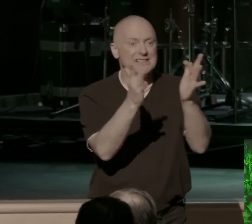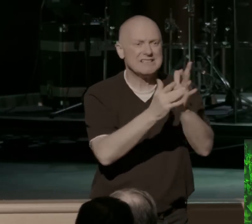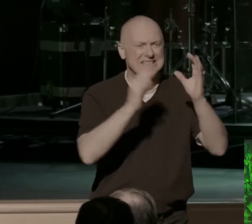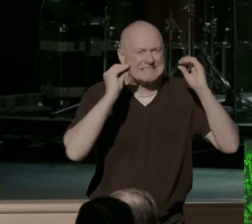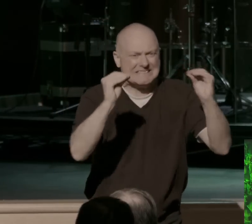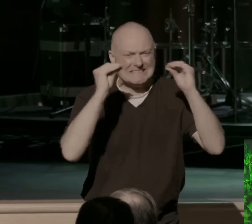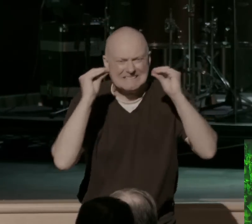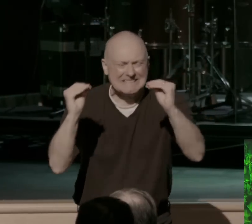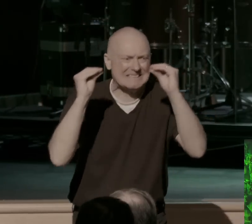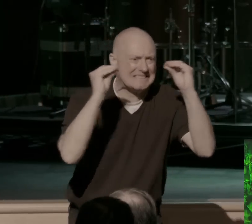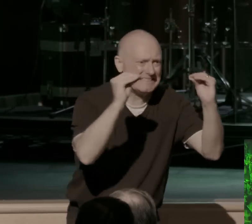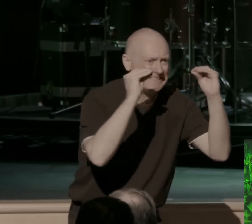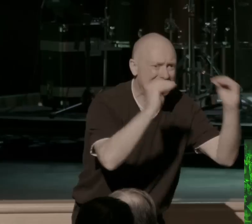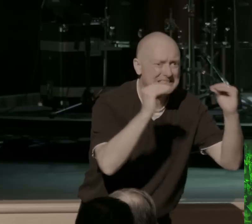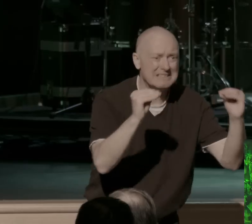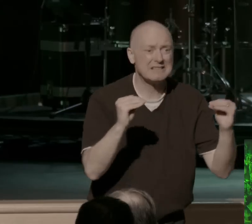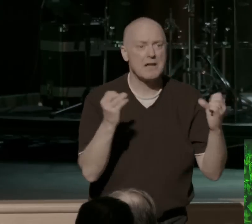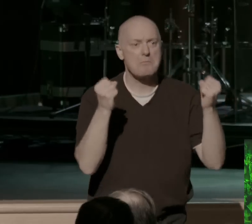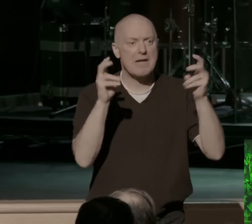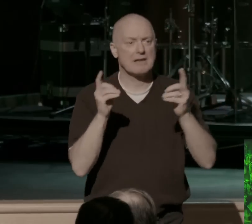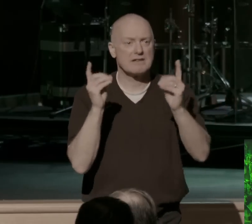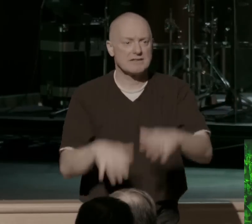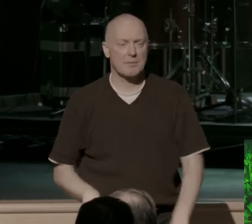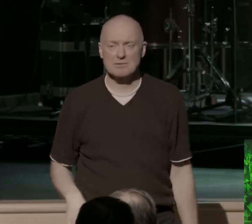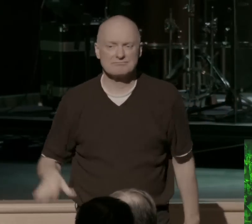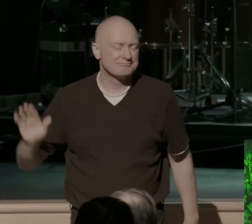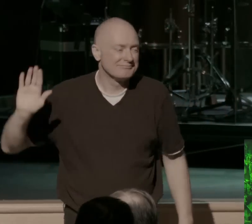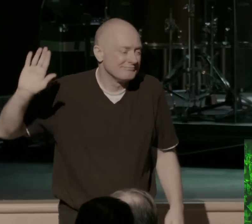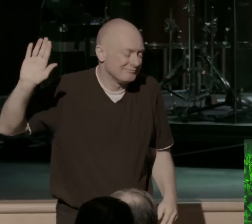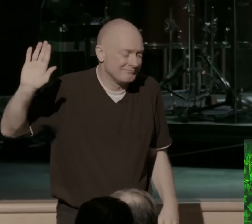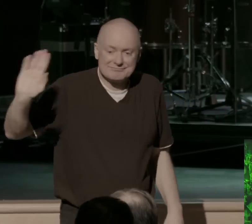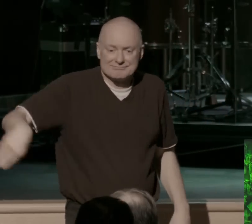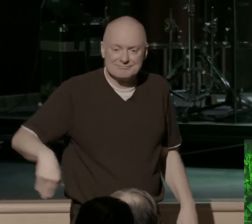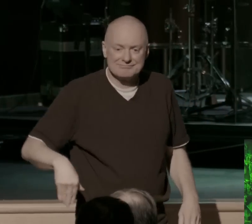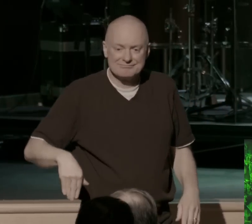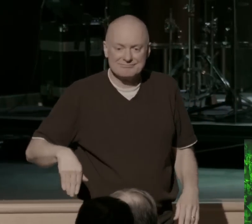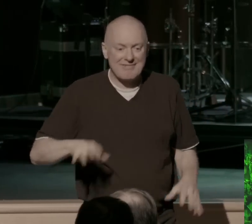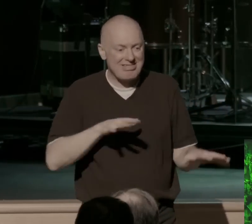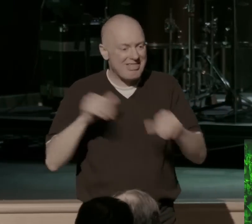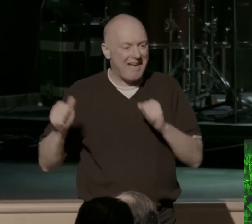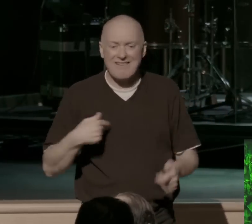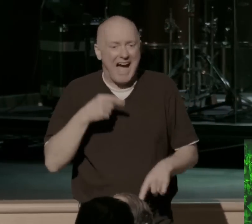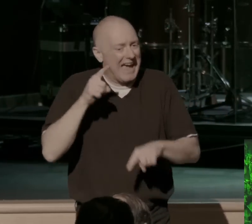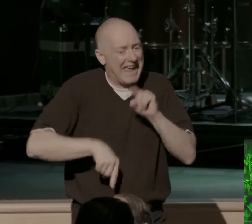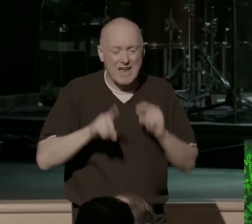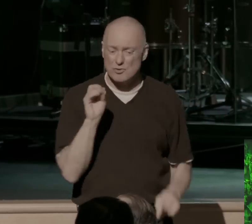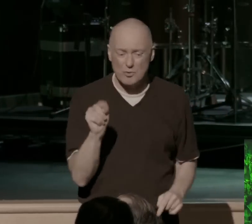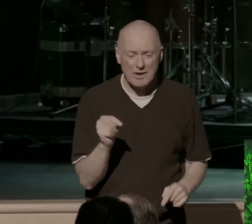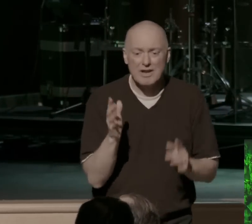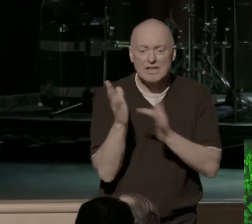disciples turned back and no longer walked with him, they left. Like, I can't do this. So Jesus said to the 12, do you want to go away as well?